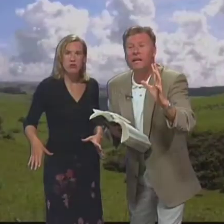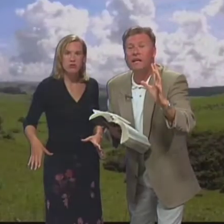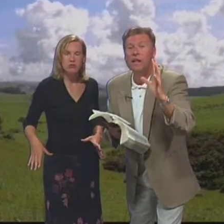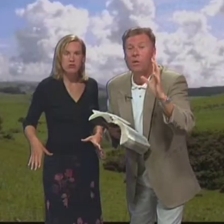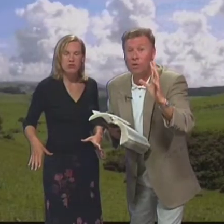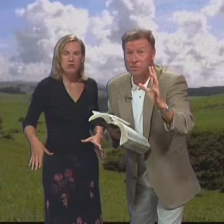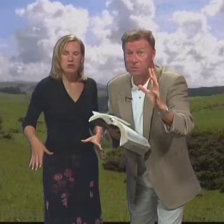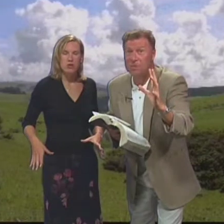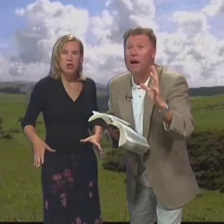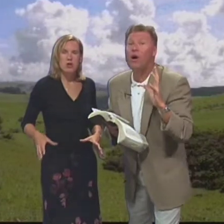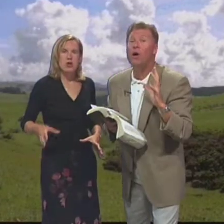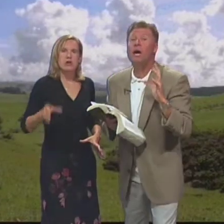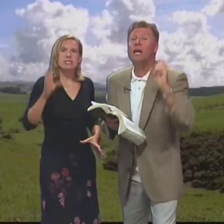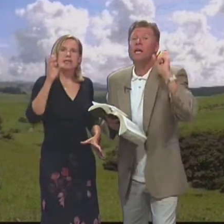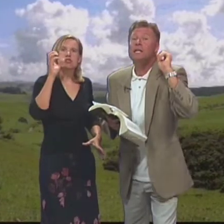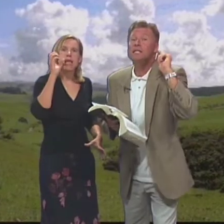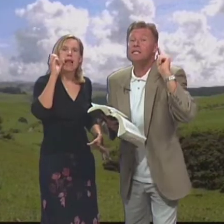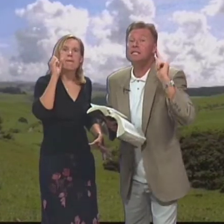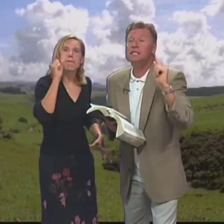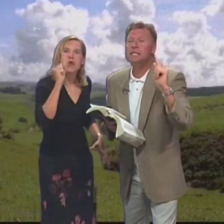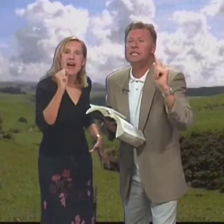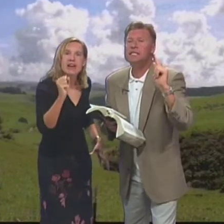We need The Holy Spirit's power